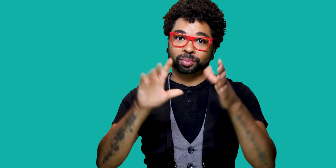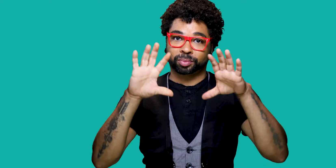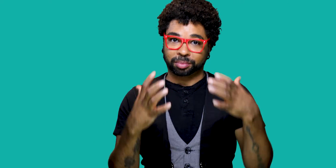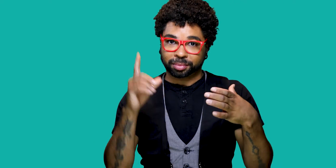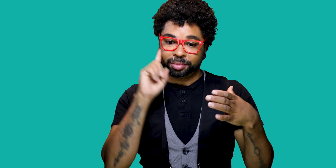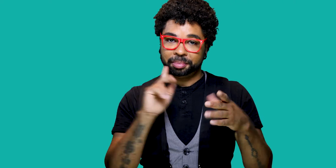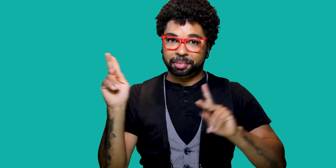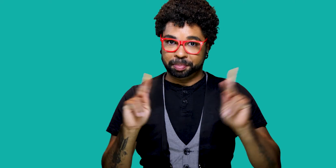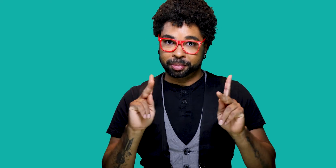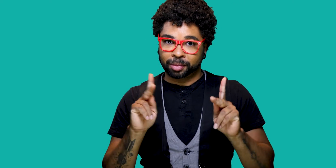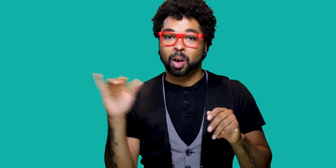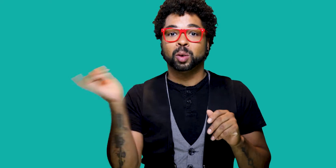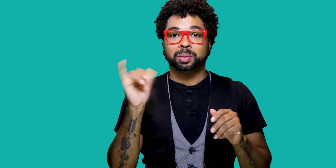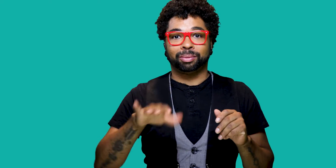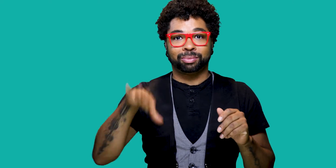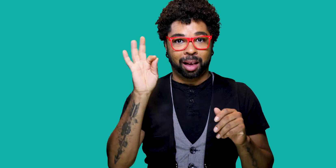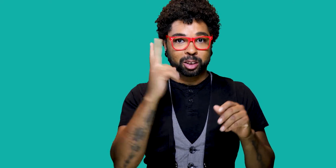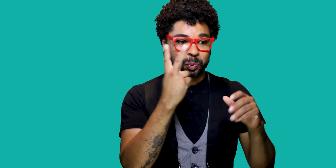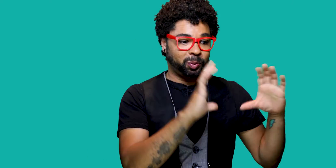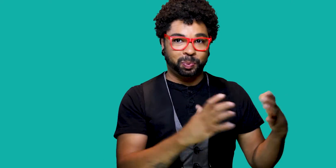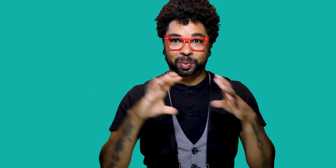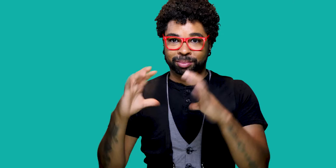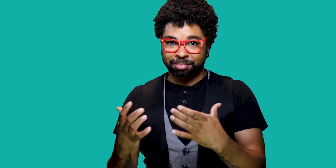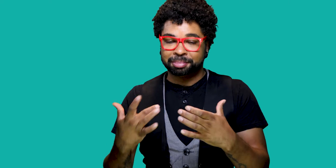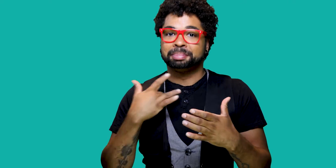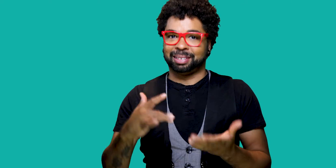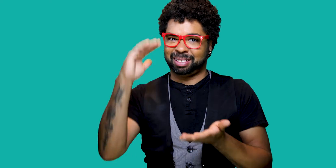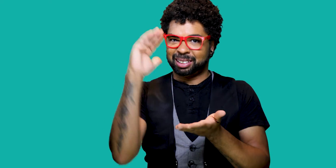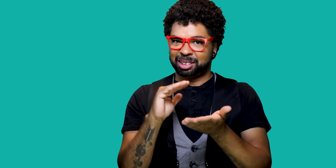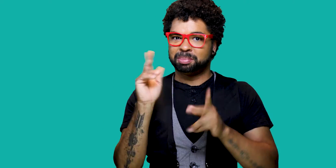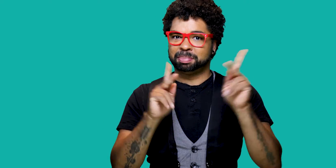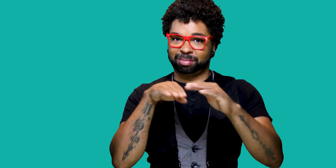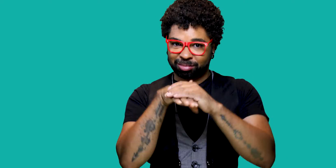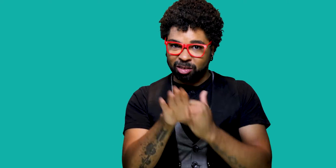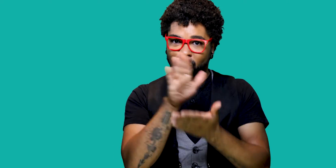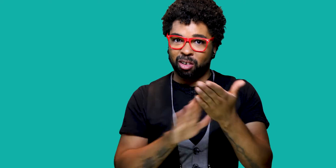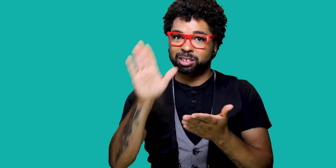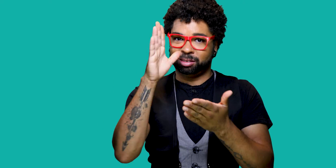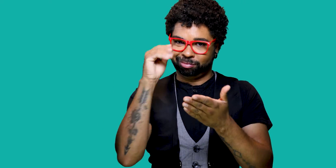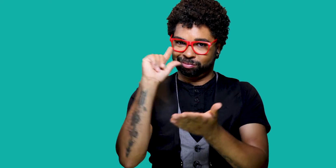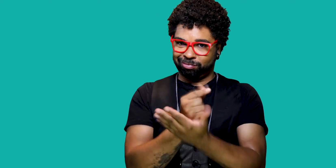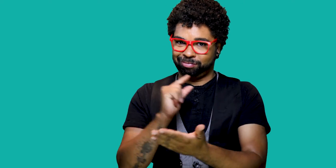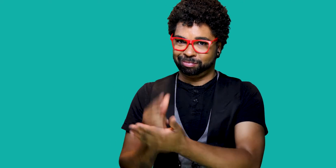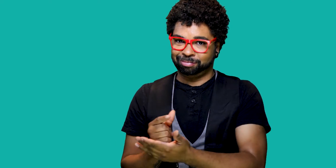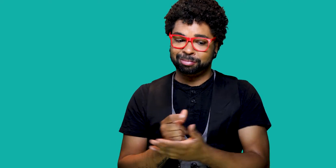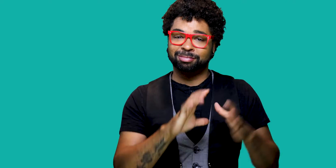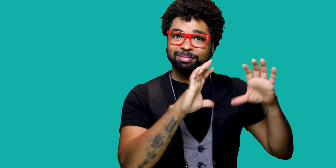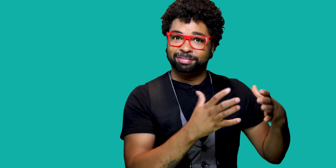of the data shows two groups of Deaf individuals with lower enrollment and completion rates. One being Deaf people with